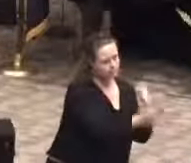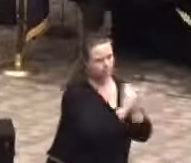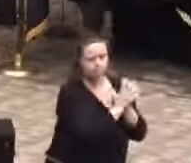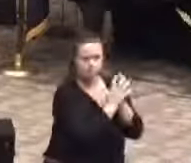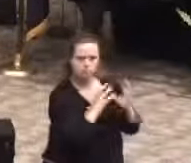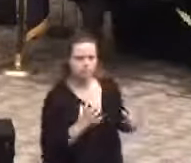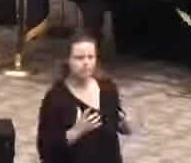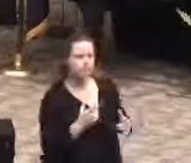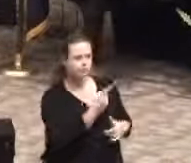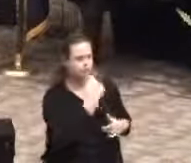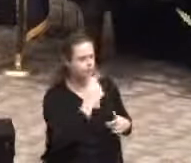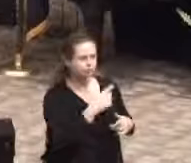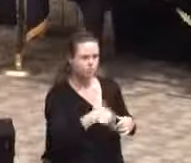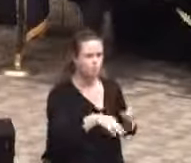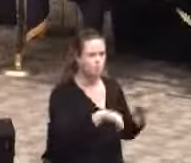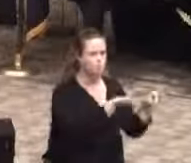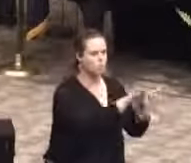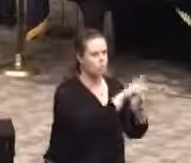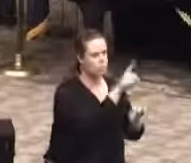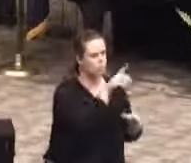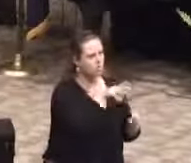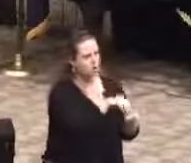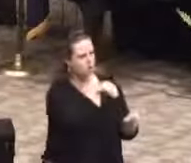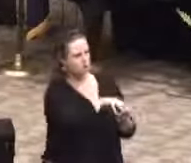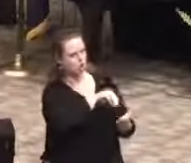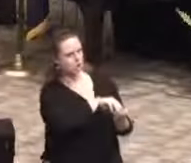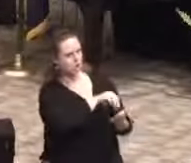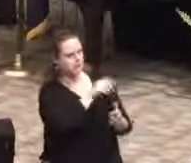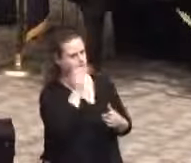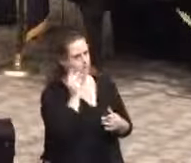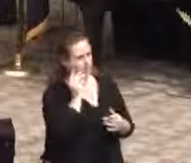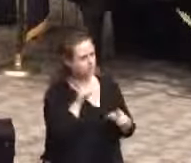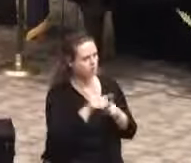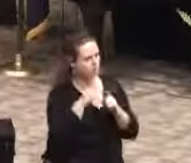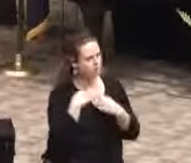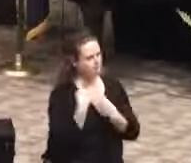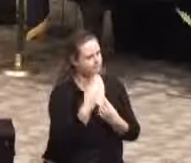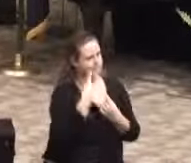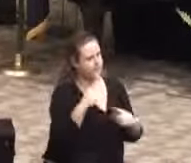element in our learning experience and our success in the academy.